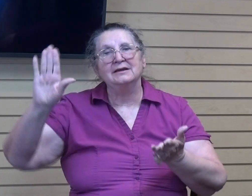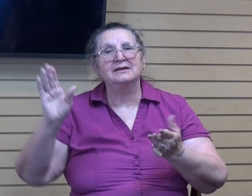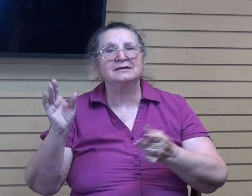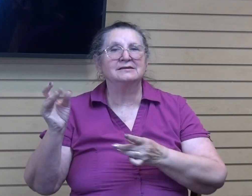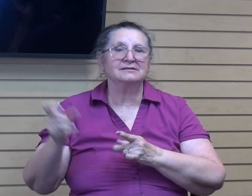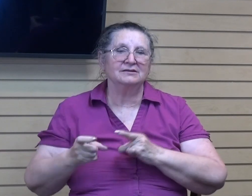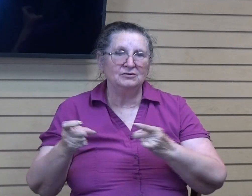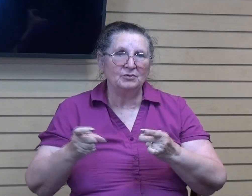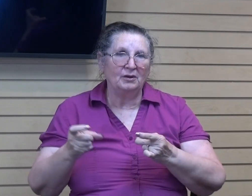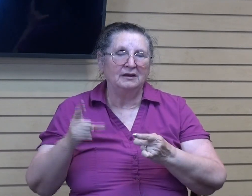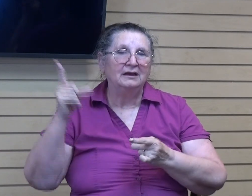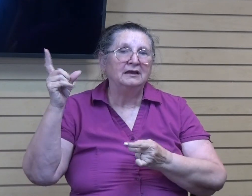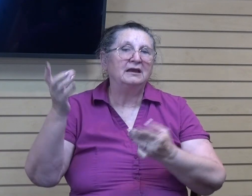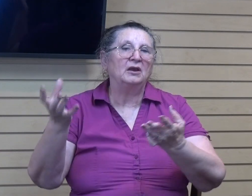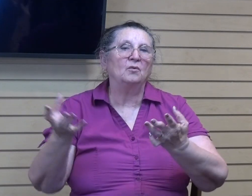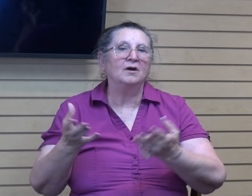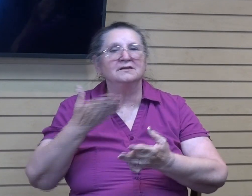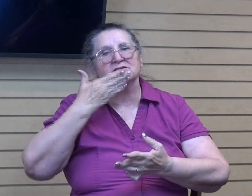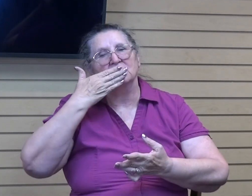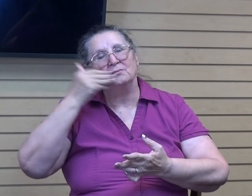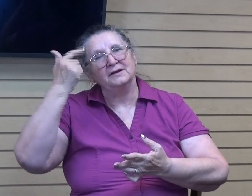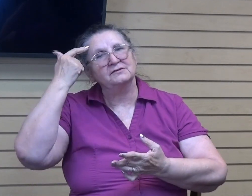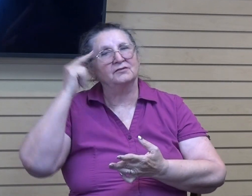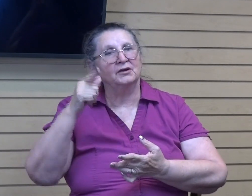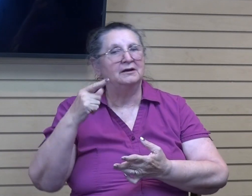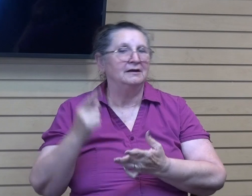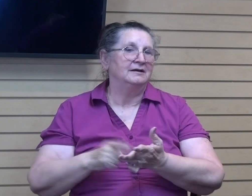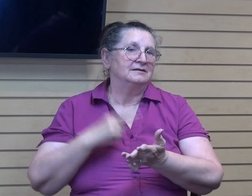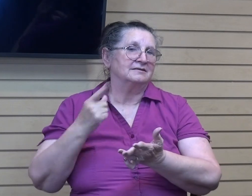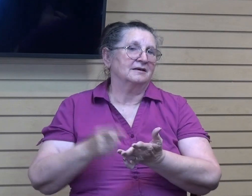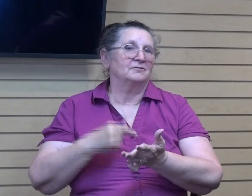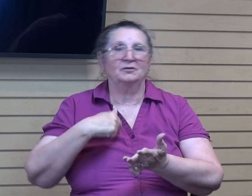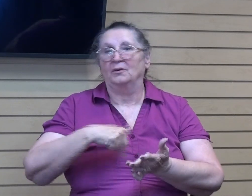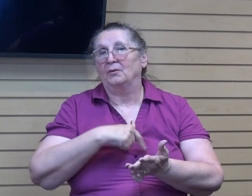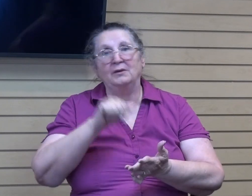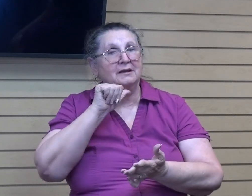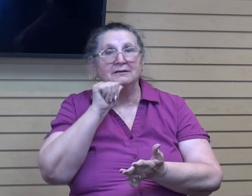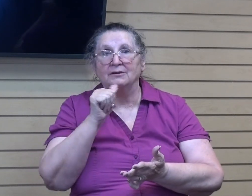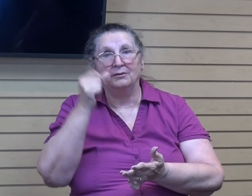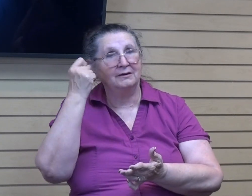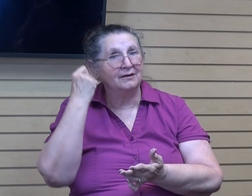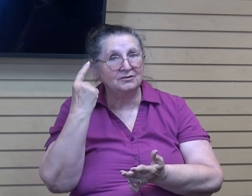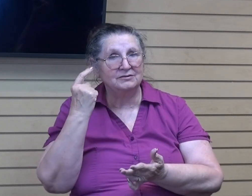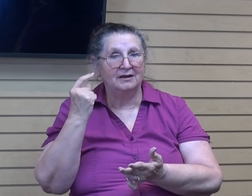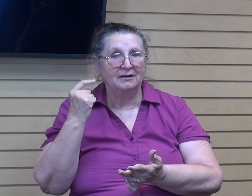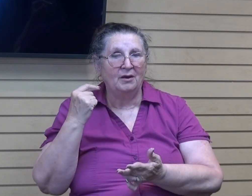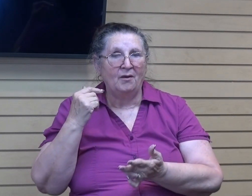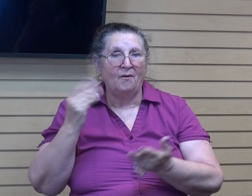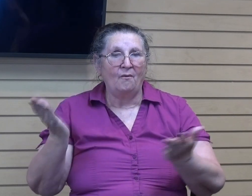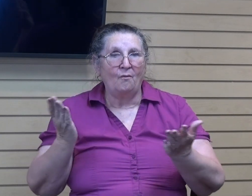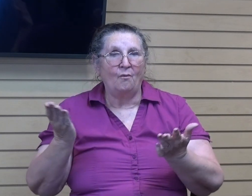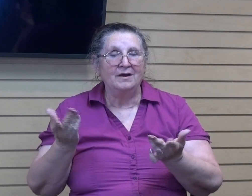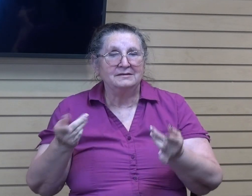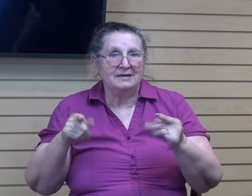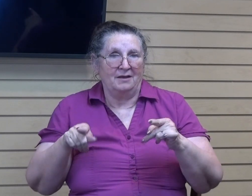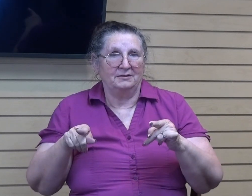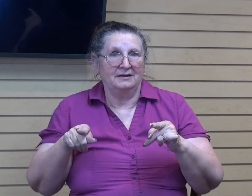that he wants the best for you. Sometimes we don't understand what we're walking through, but when we walk, when we look